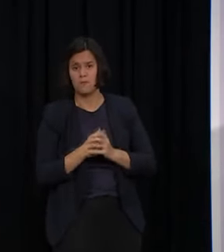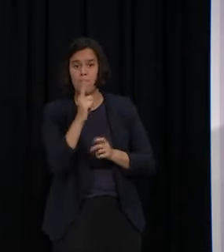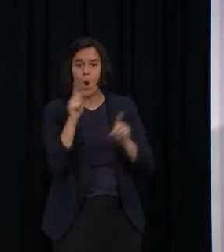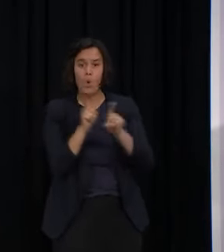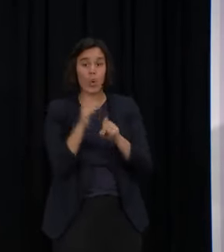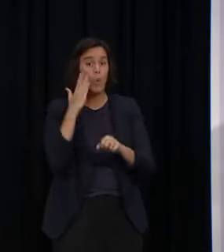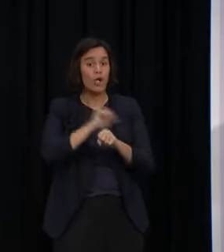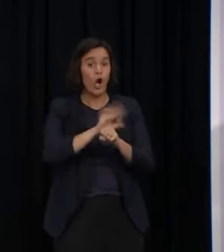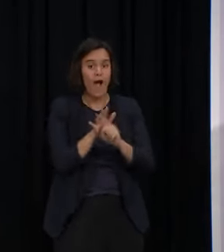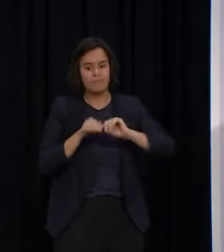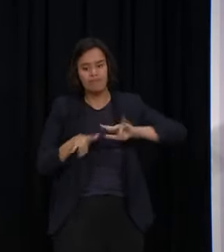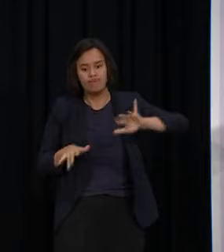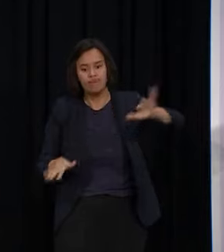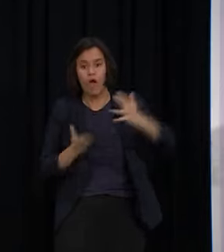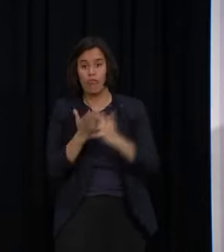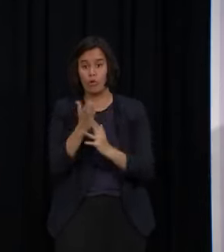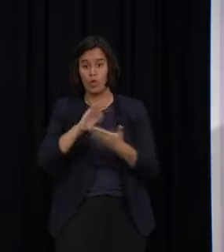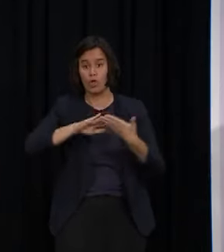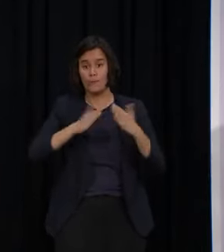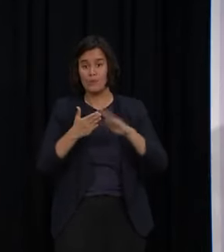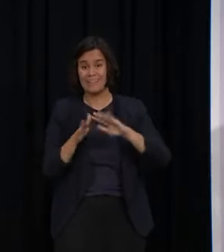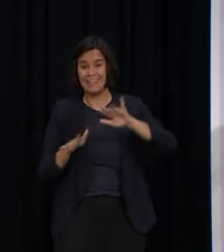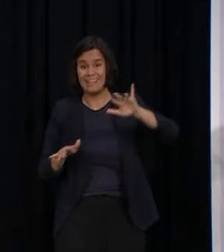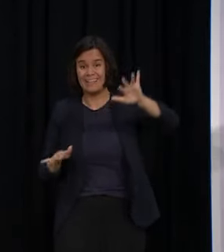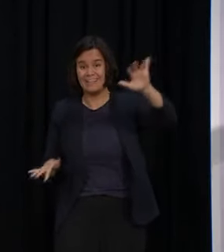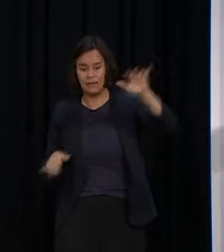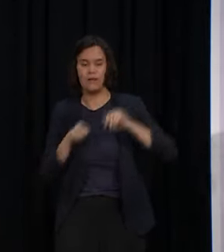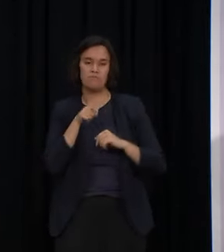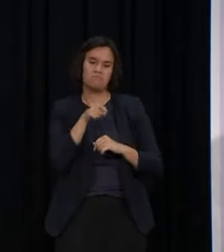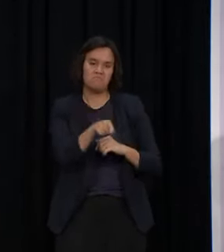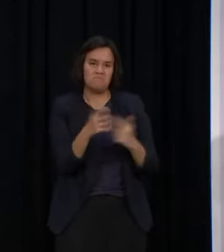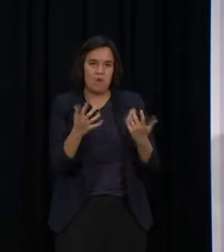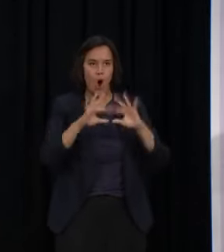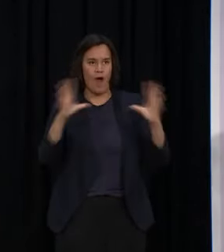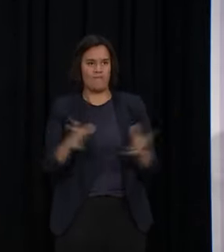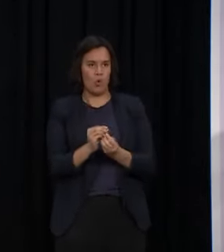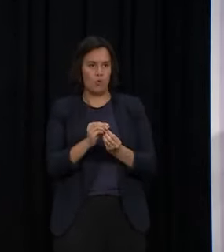to COVID-19 in the community, that starts changing the equation for vaccine passes generally.